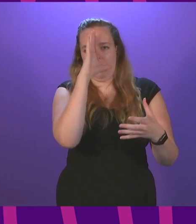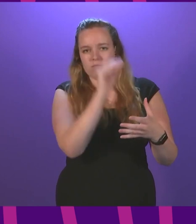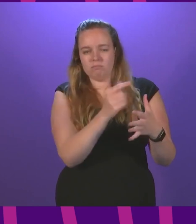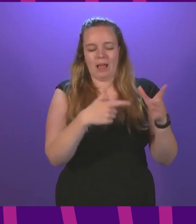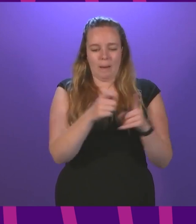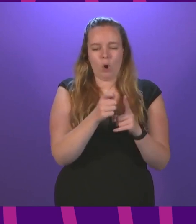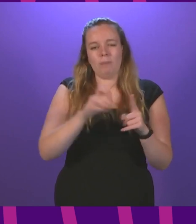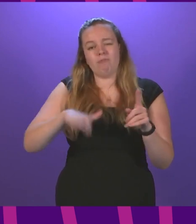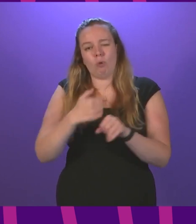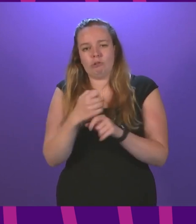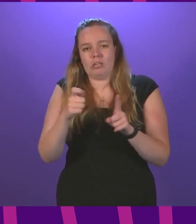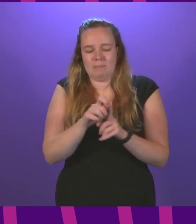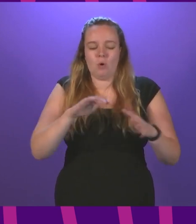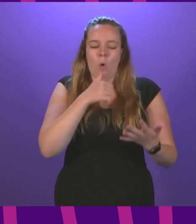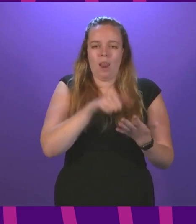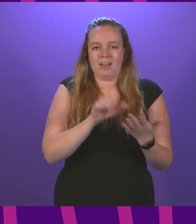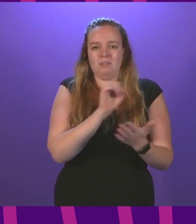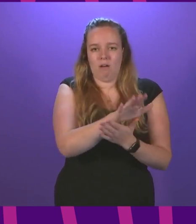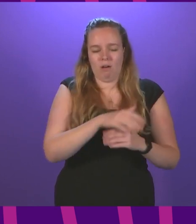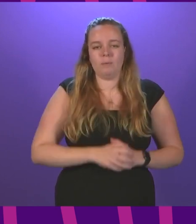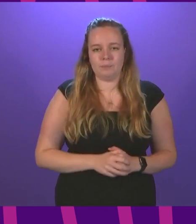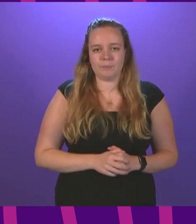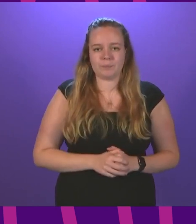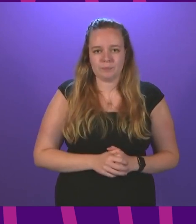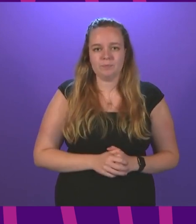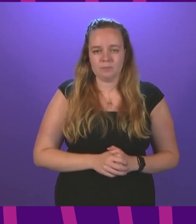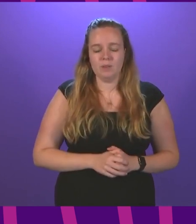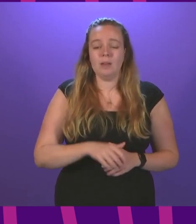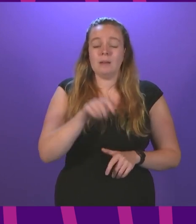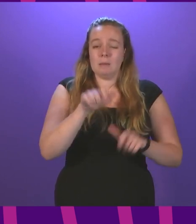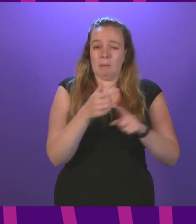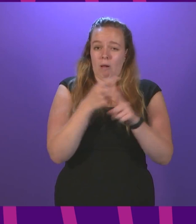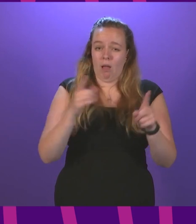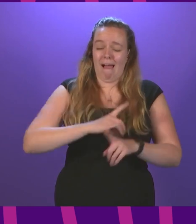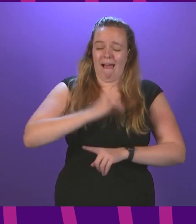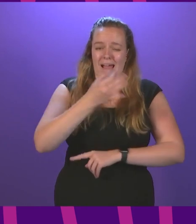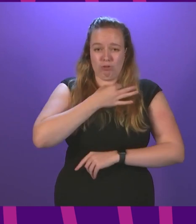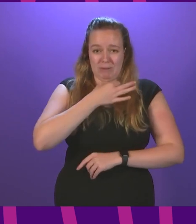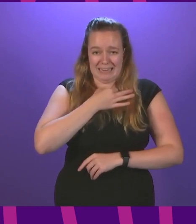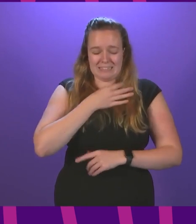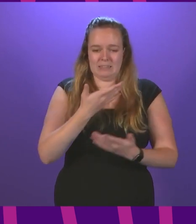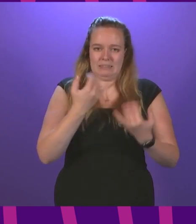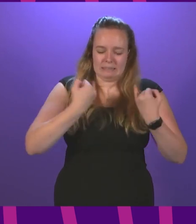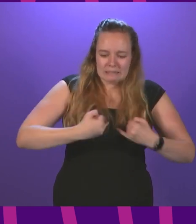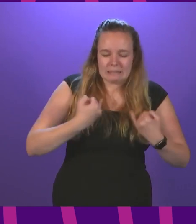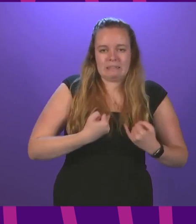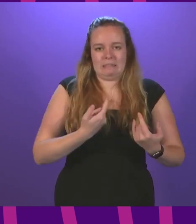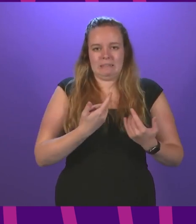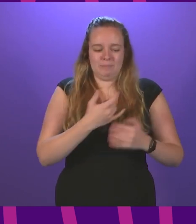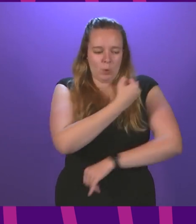appointments by GPs or by letter. People on the highest risk list who are immunosuppressed or